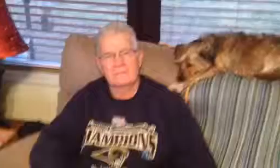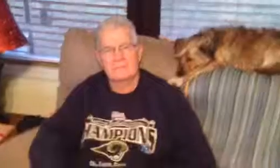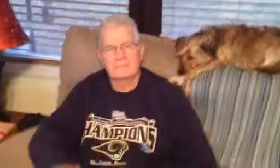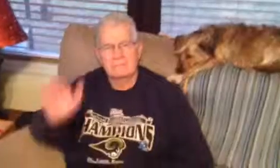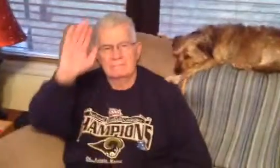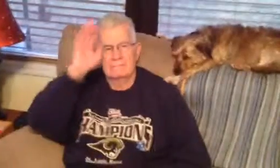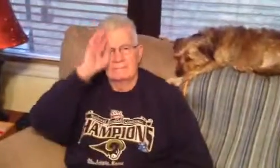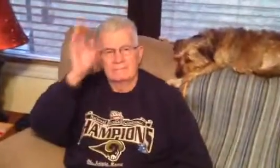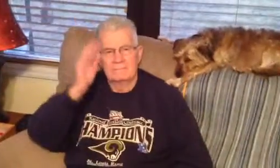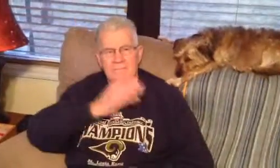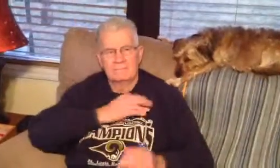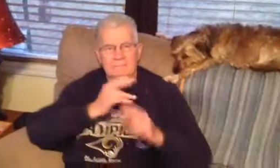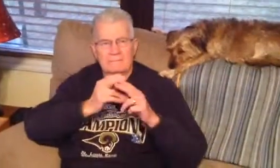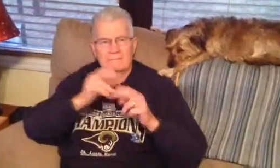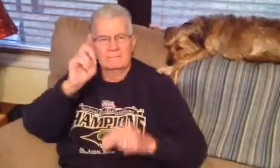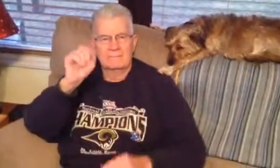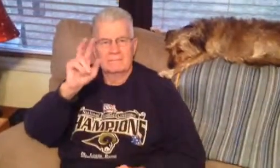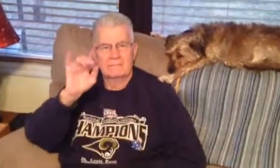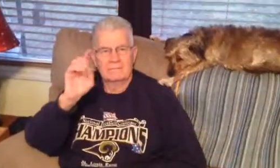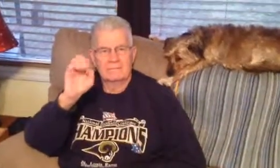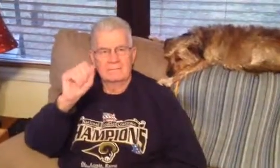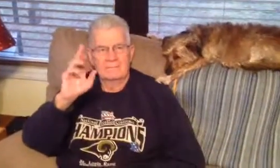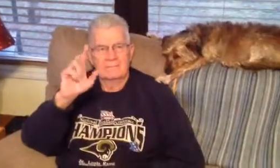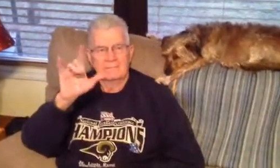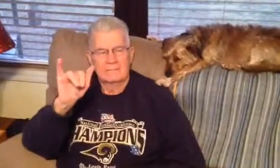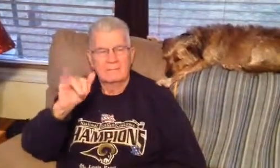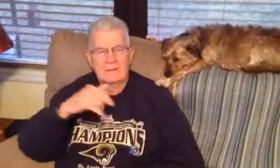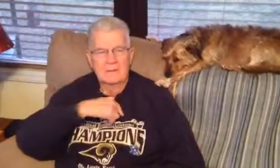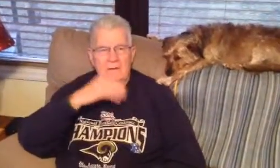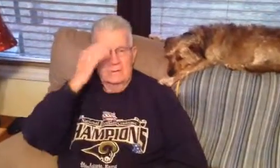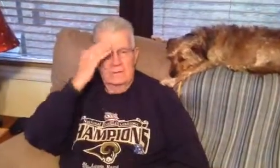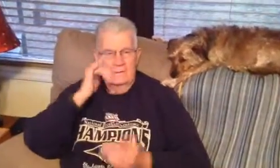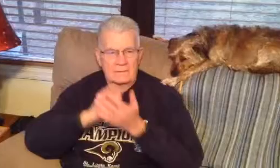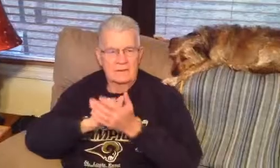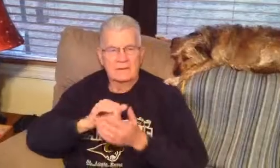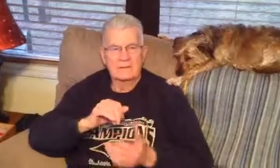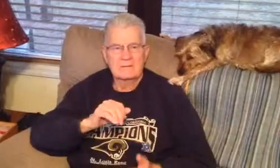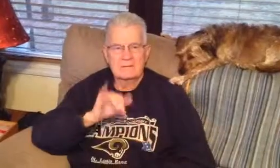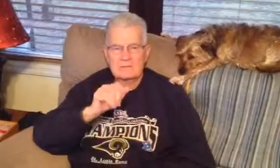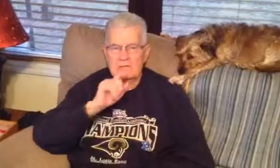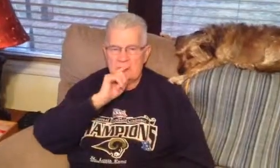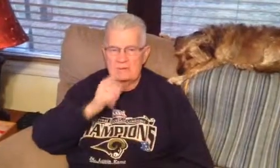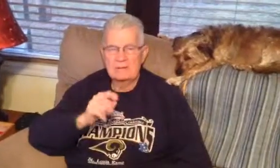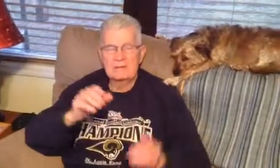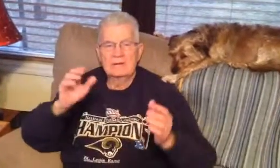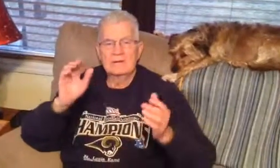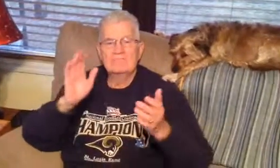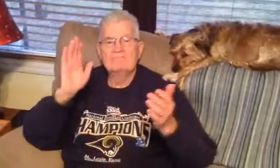On to the challenge. Let's go. All right, don't moan. I'm going to $50 down. I've been crabbing